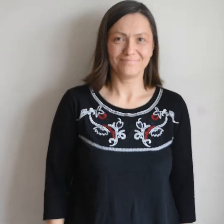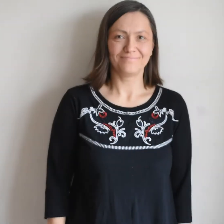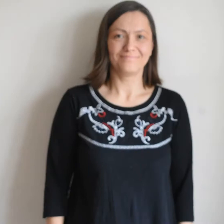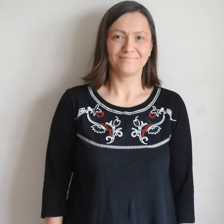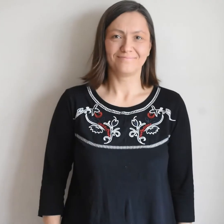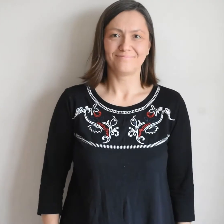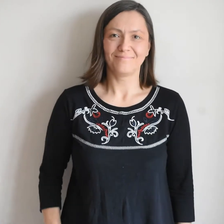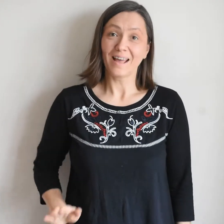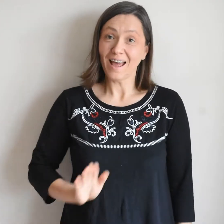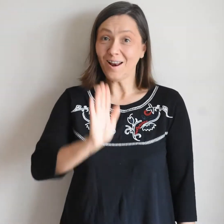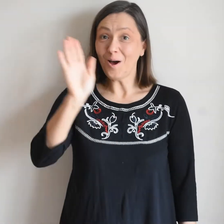Hello!